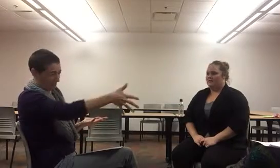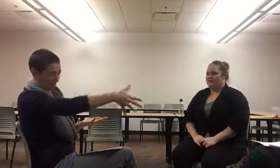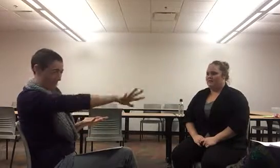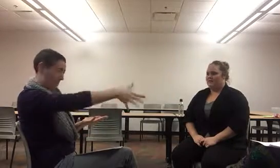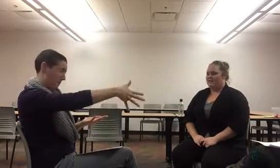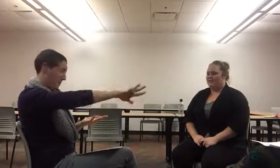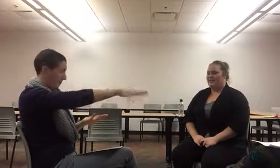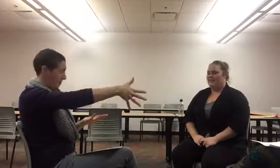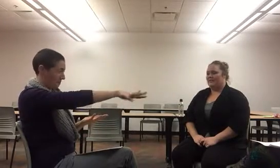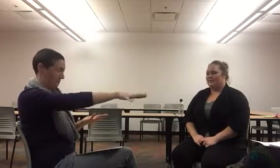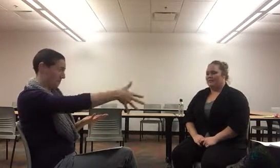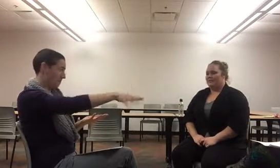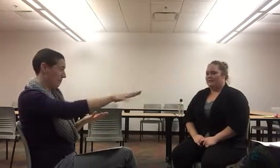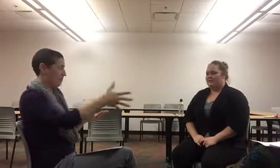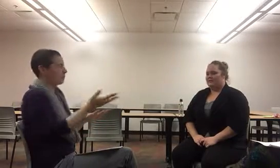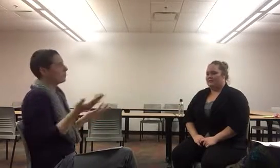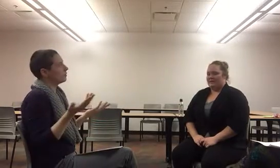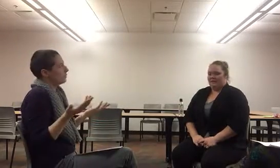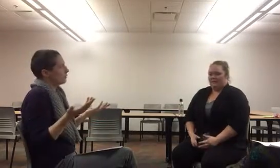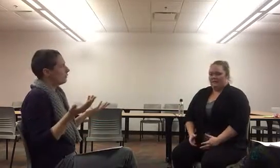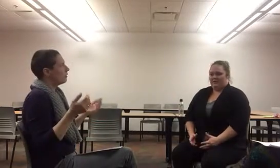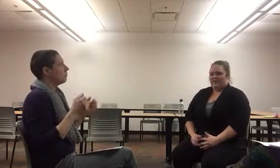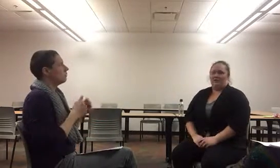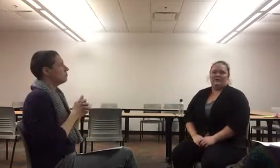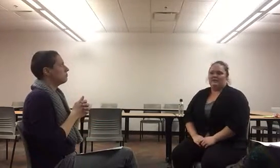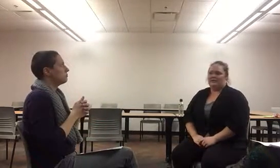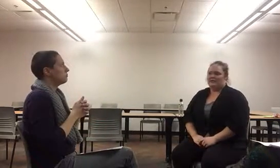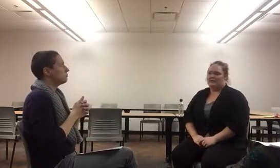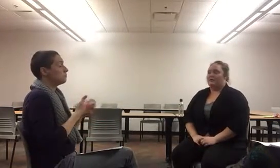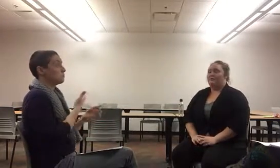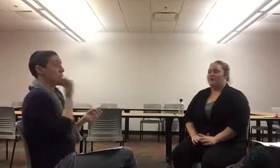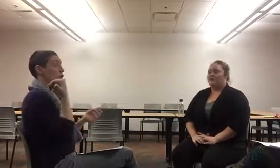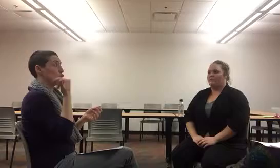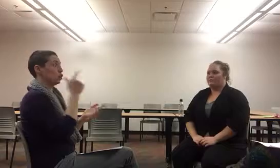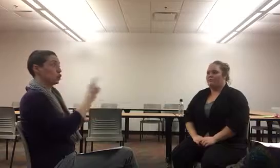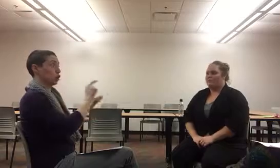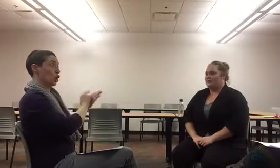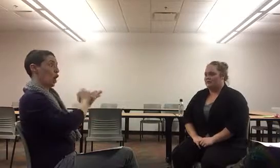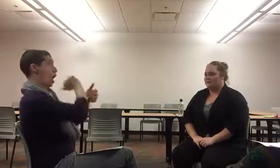They have to kind of respect what the school says. Or honor what the school says.